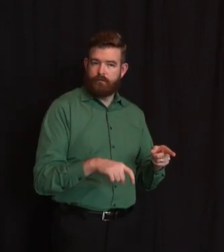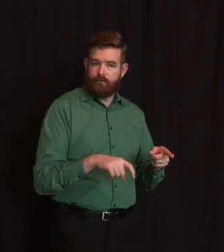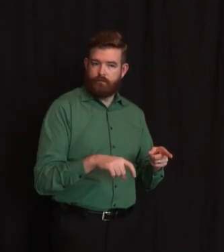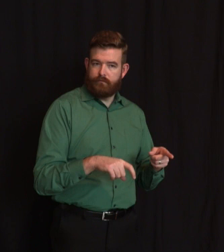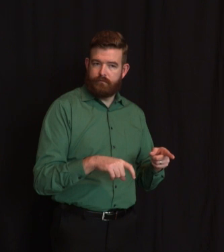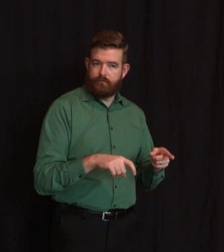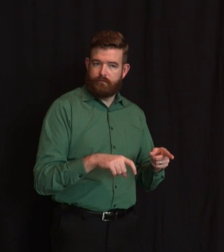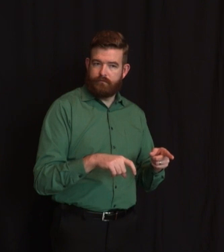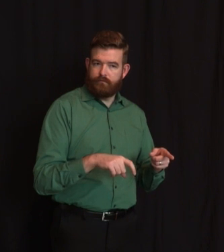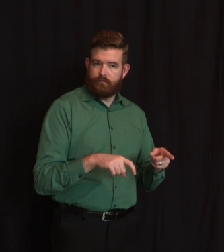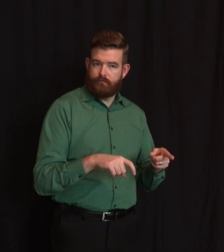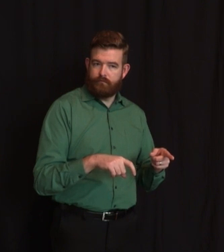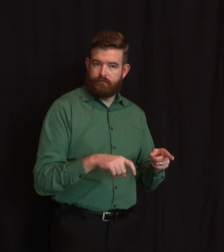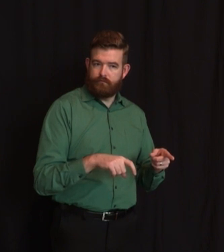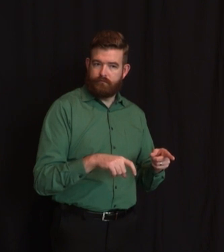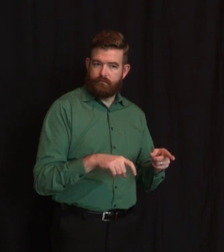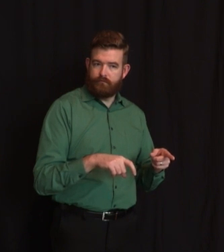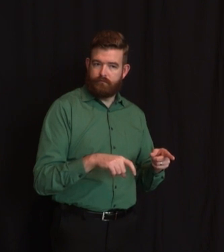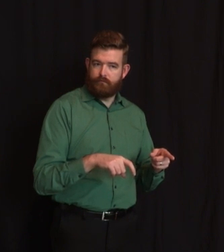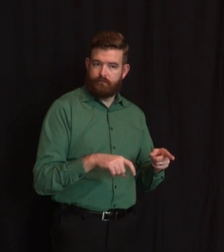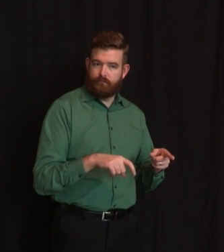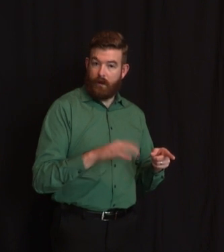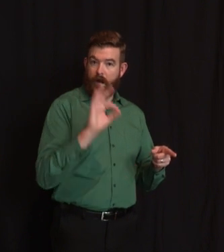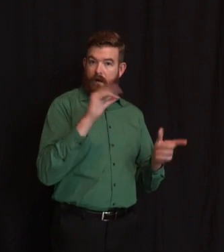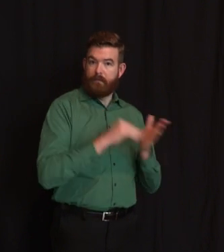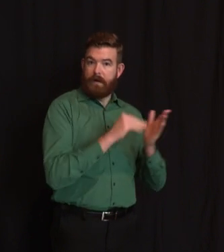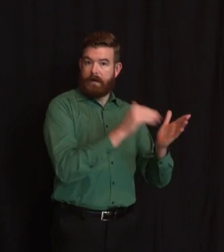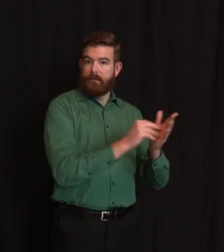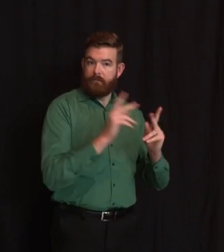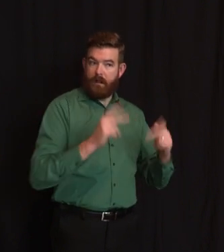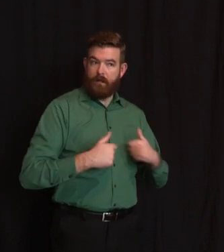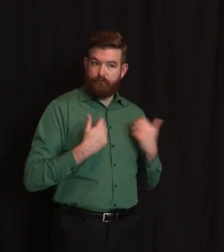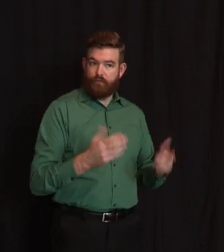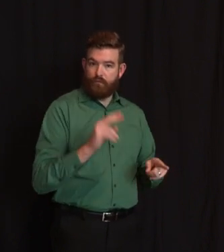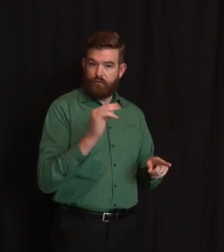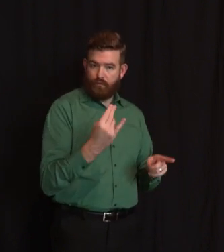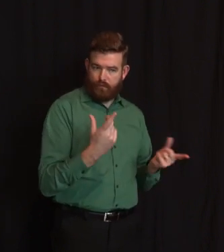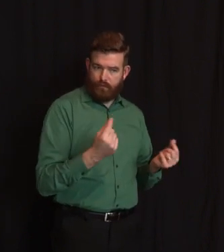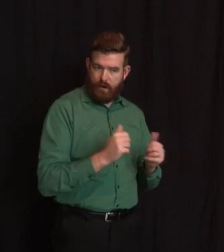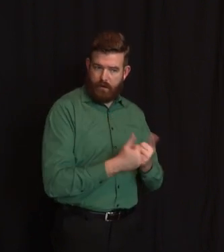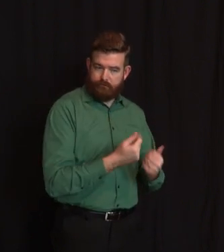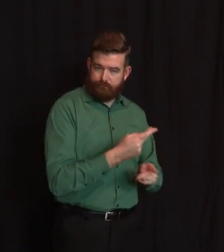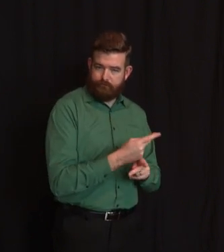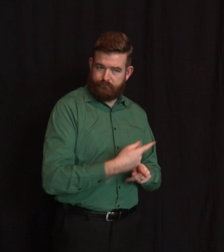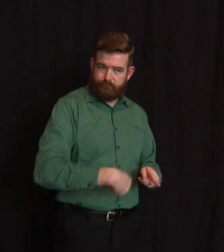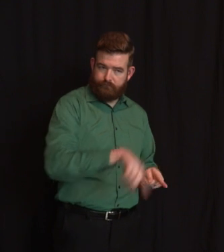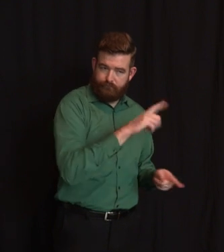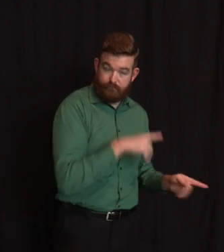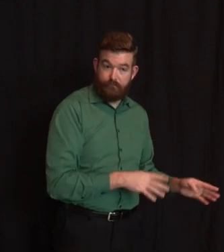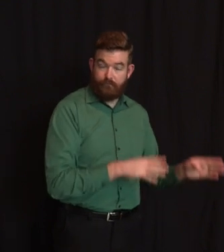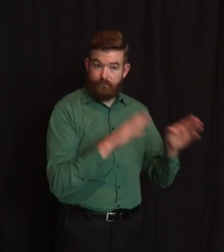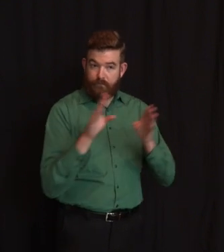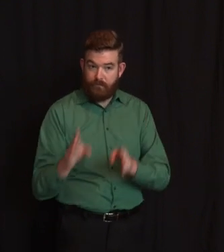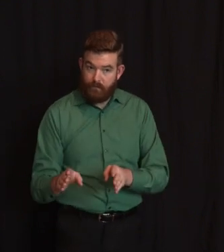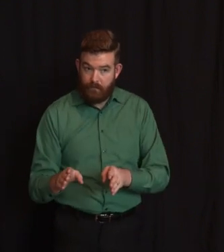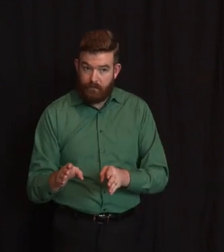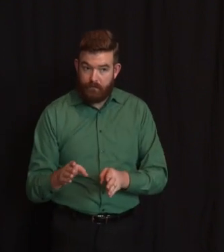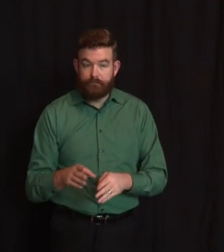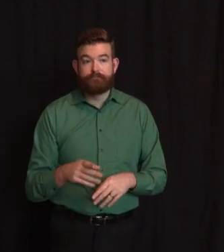Second ring out is to do that in a very tightly coordinated way with our neighbors. We did that well